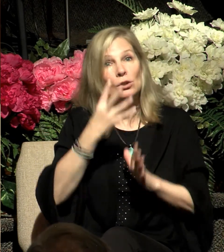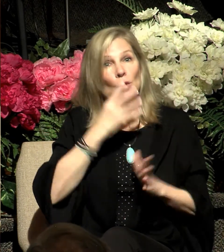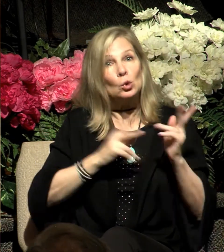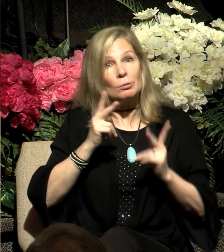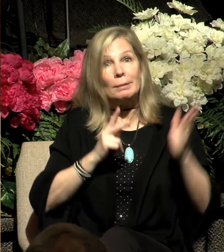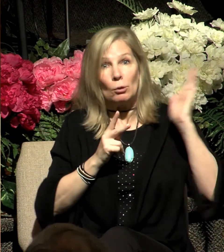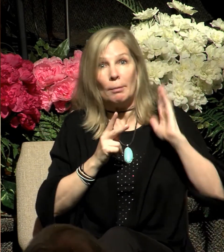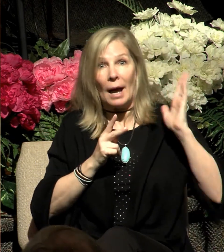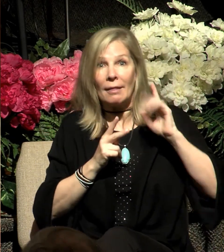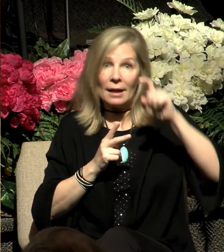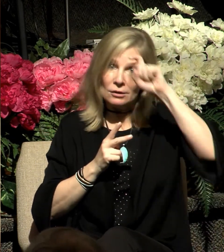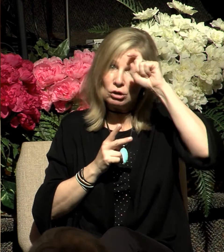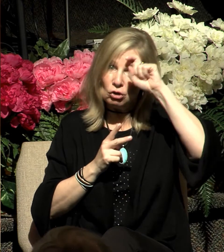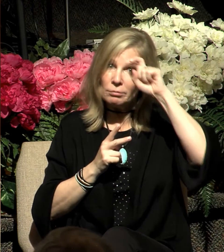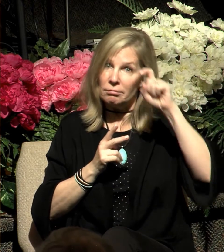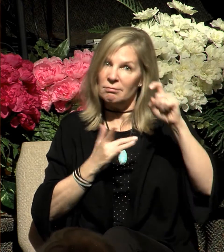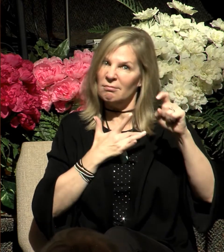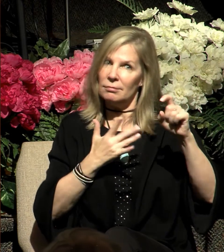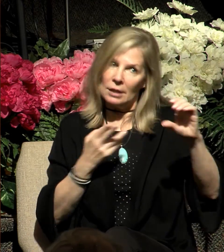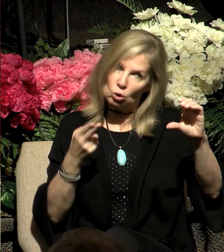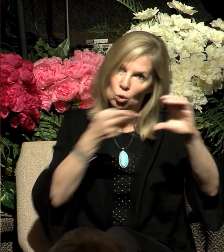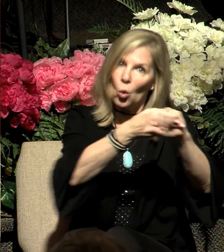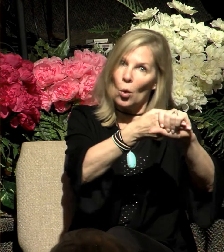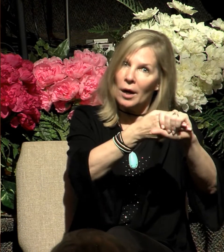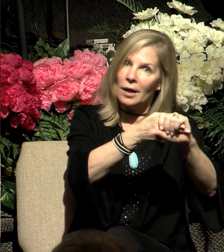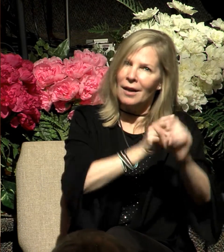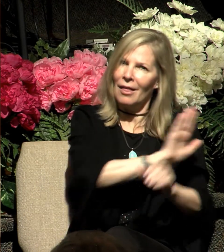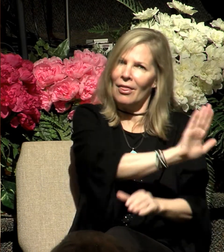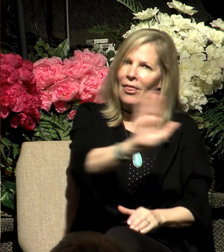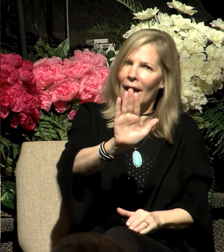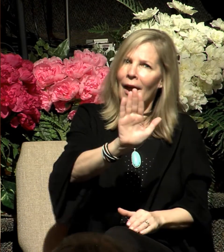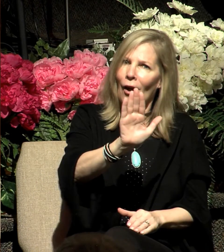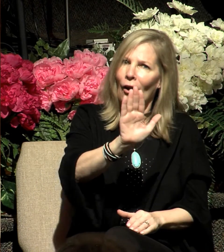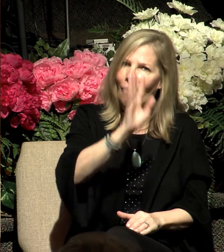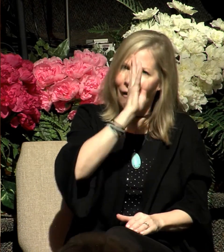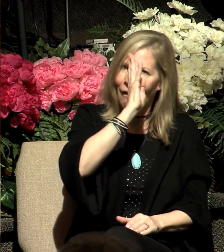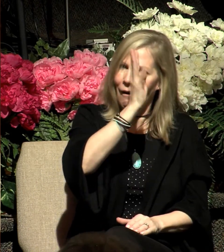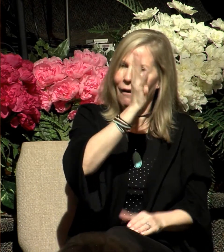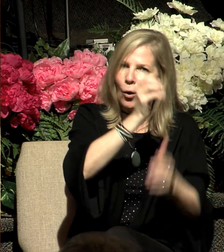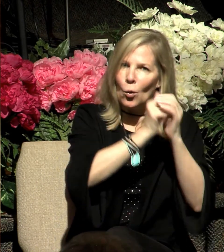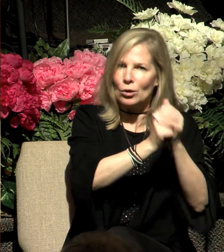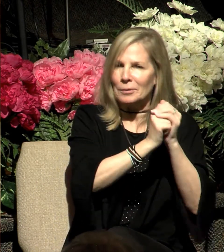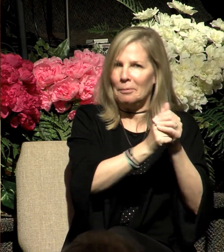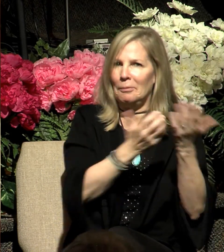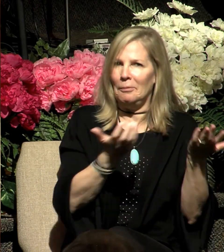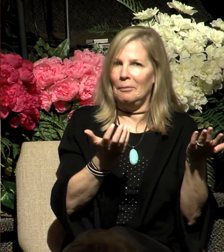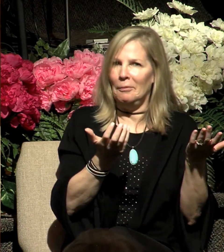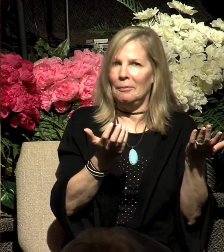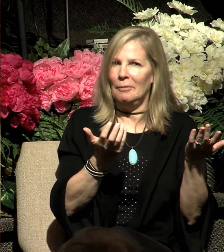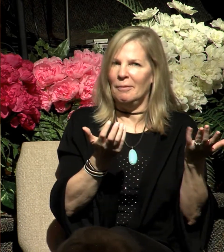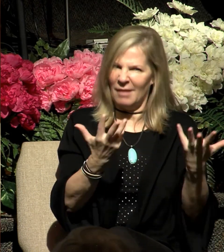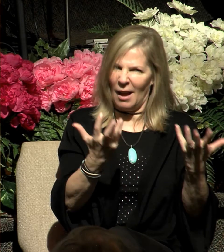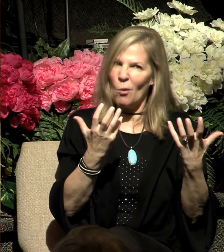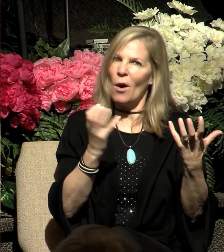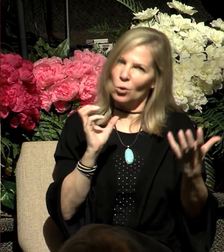worship, the idolatrous worship that the Egyptians had of these calves. And that's why they longed to return to Egypt, because